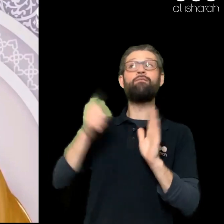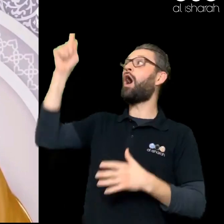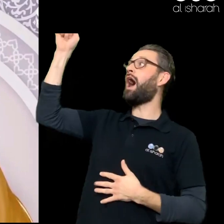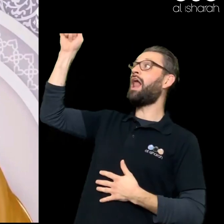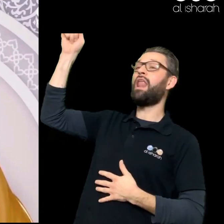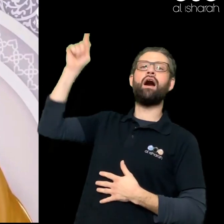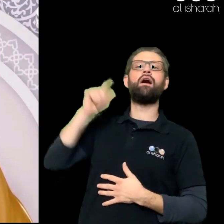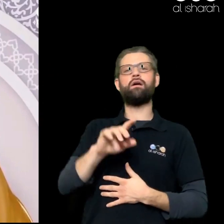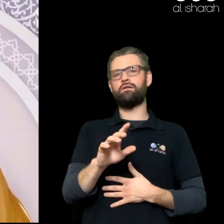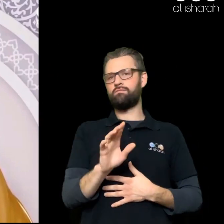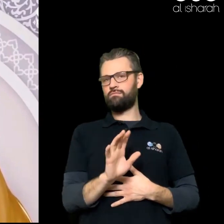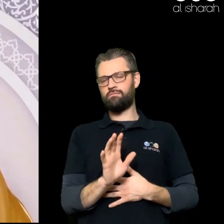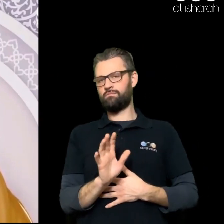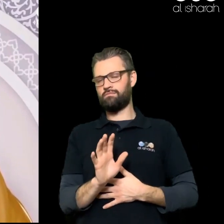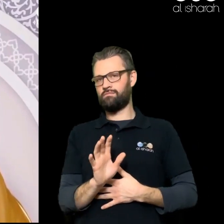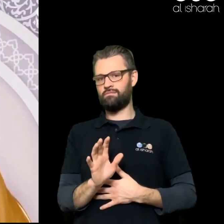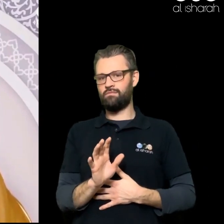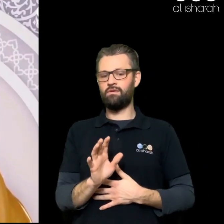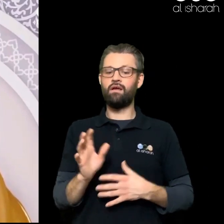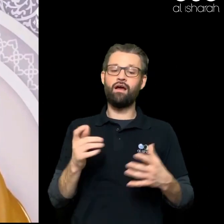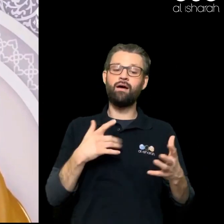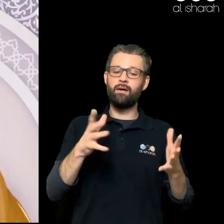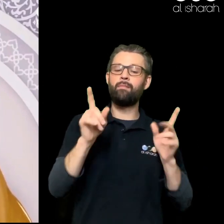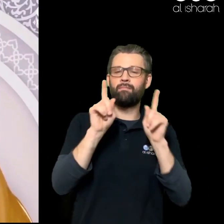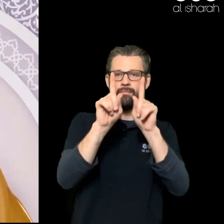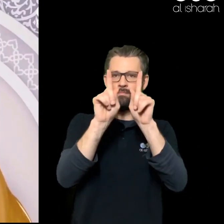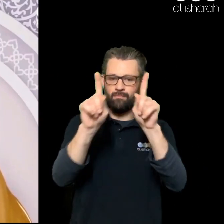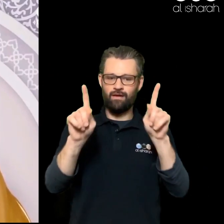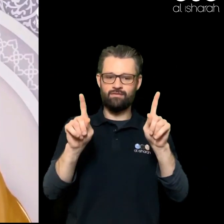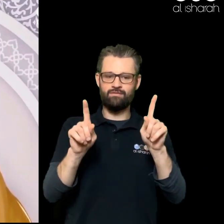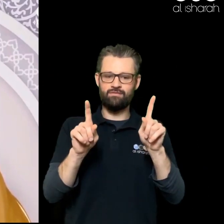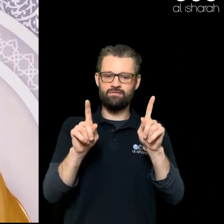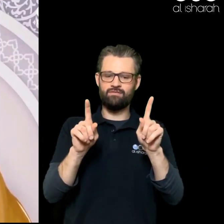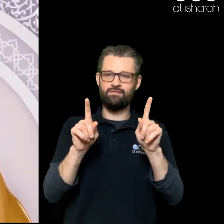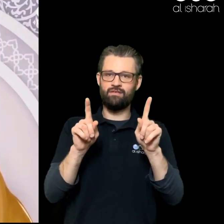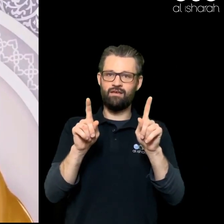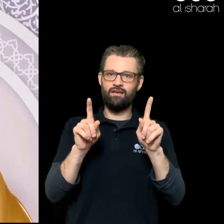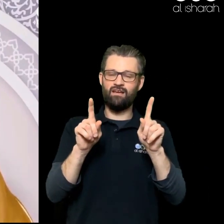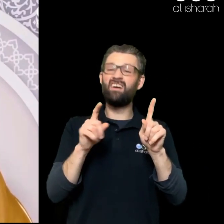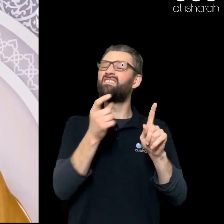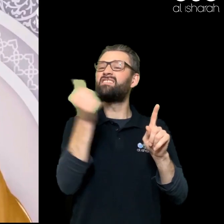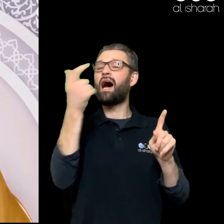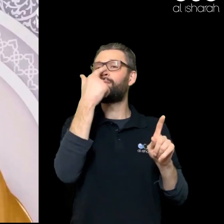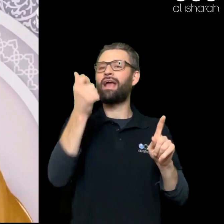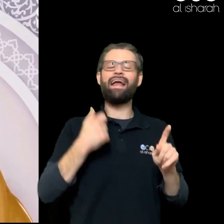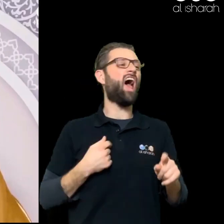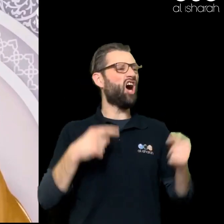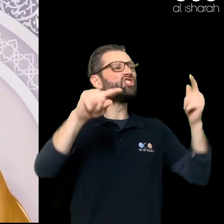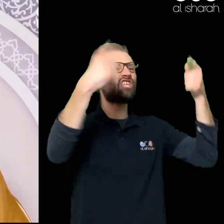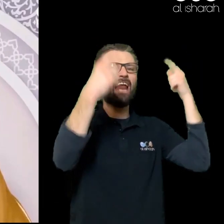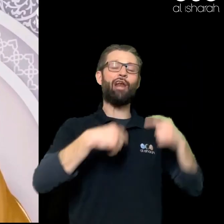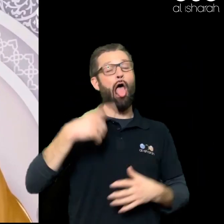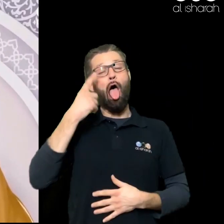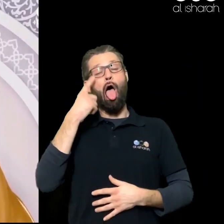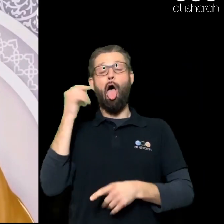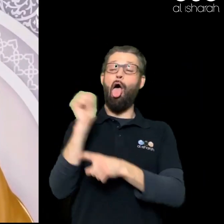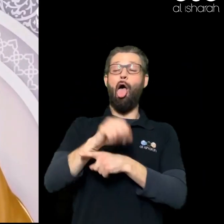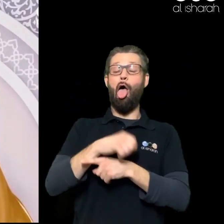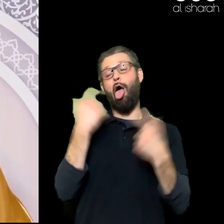what I am actually Going to do this Just for laughs Yes you may If it is acceptable If it is not acceptable You're actually